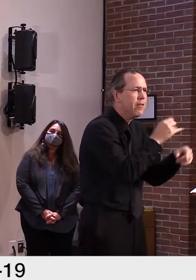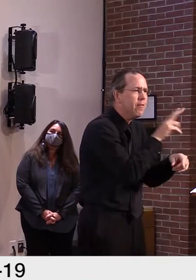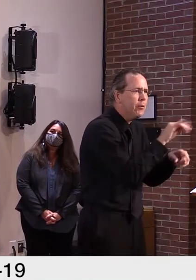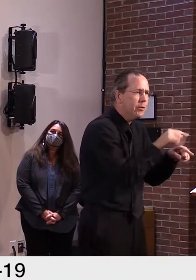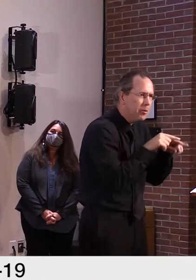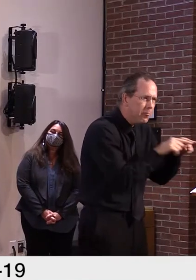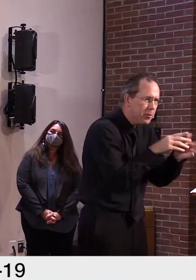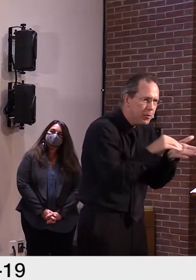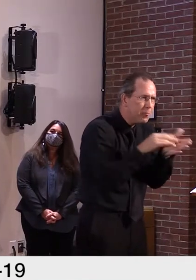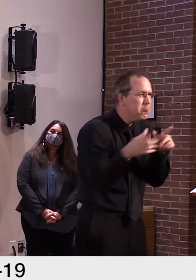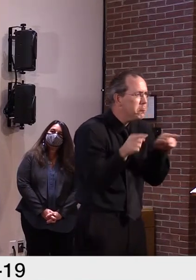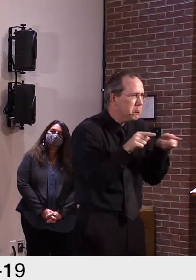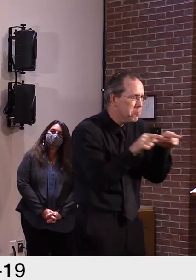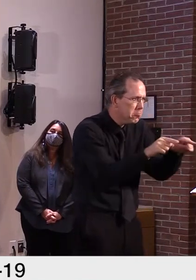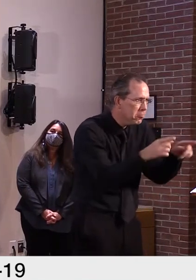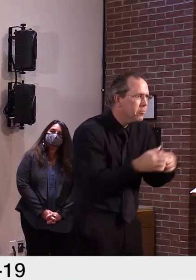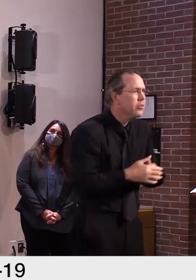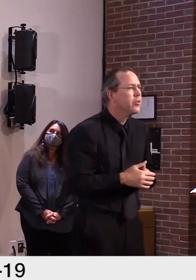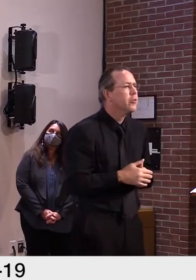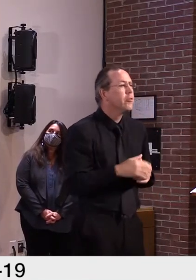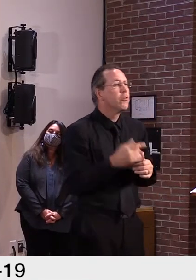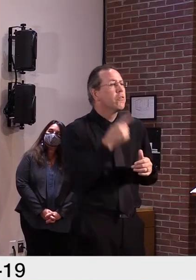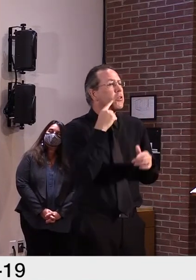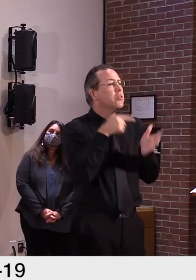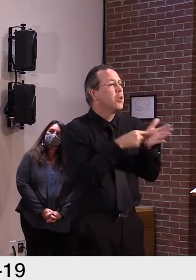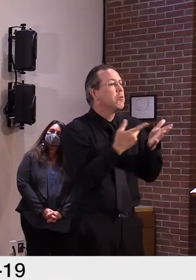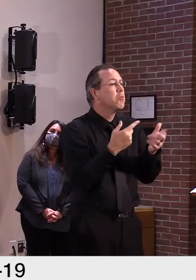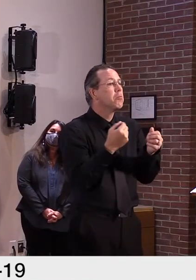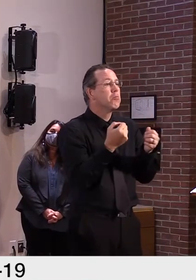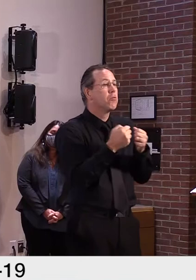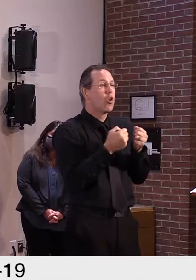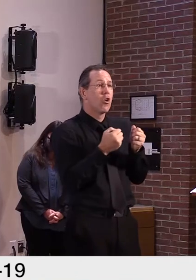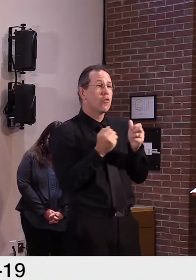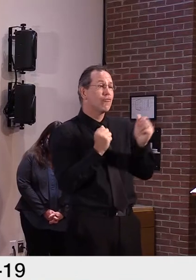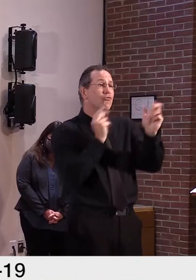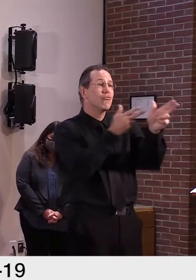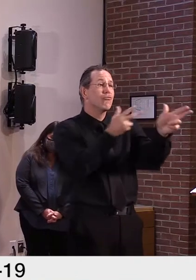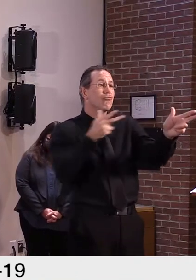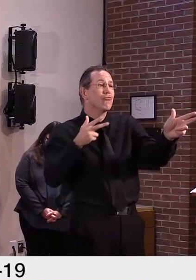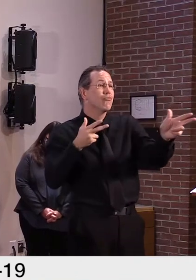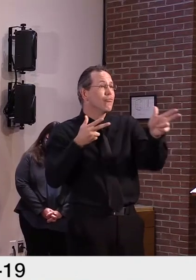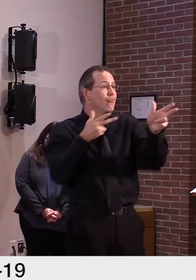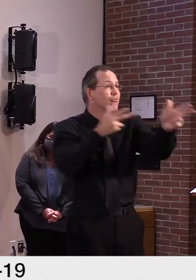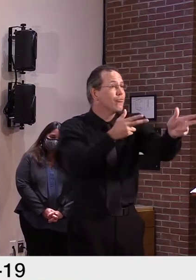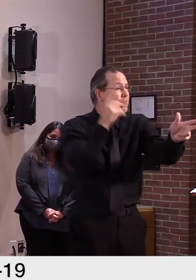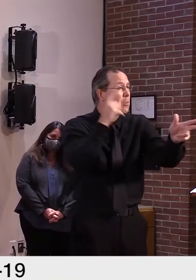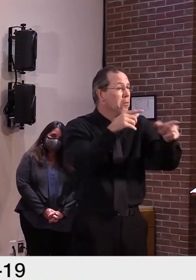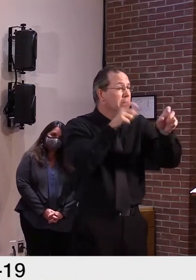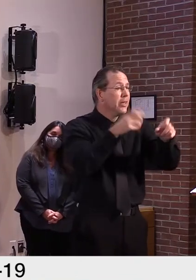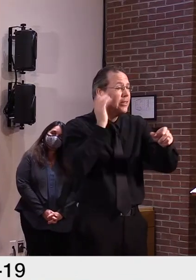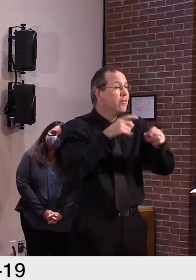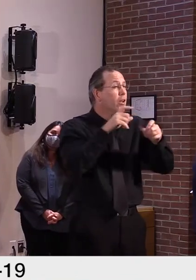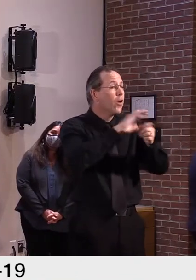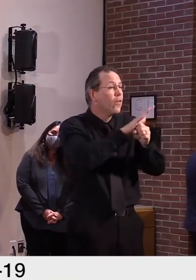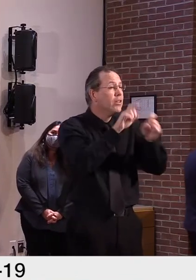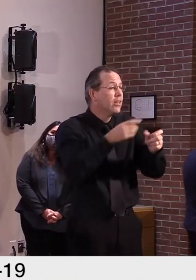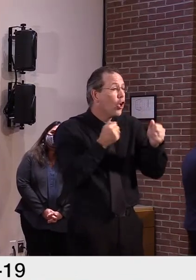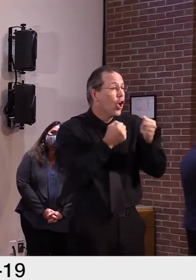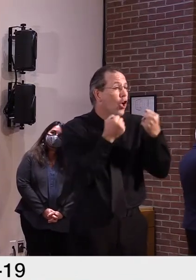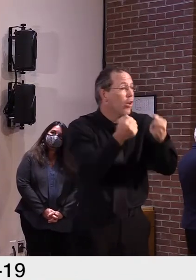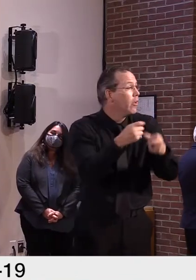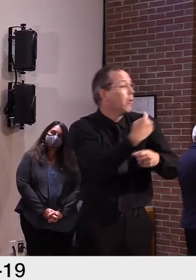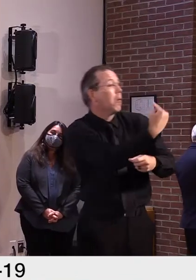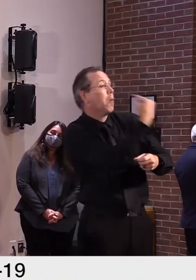to get your vaccine, like a drive-through test in the COVID era, there are now opportunities